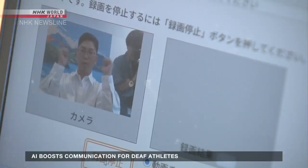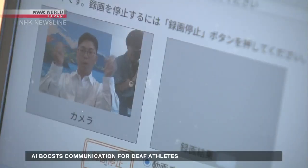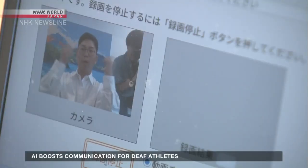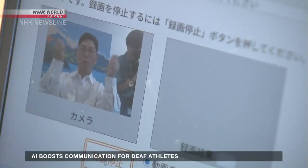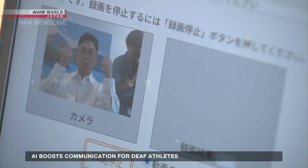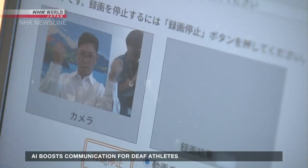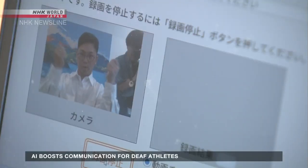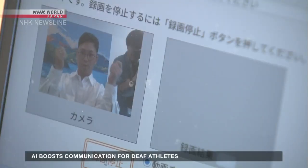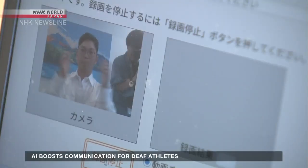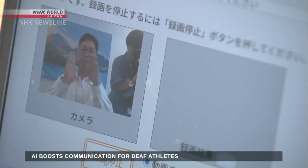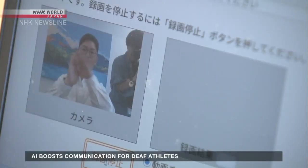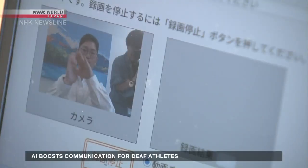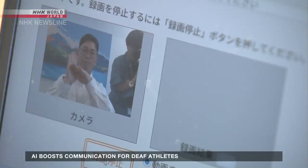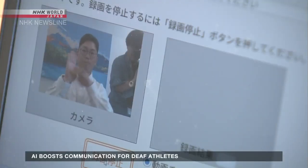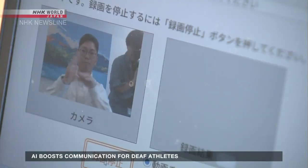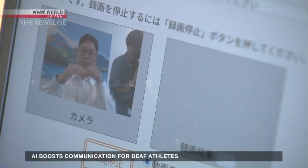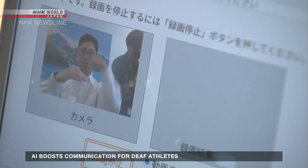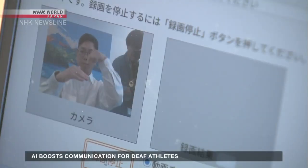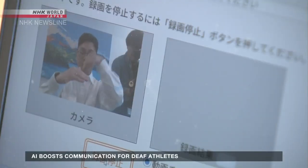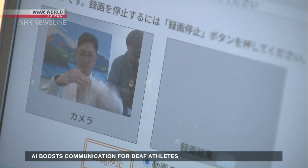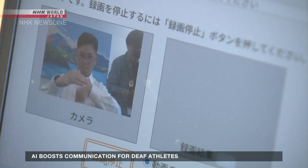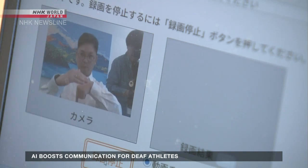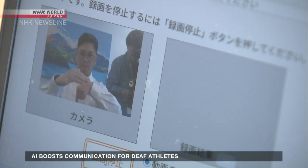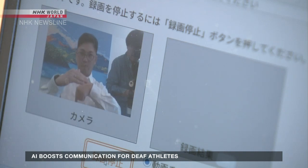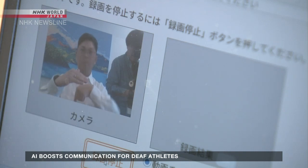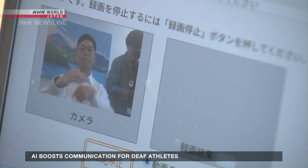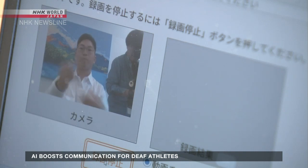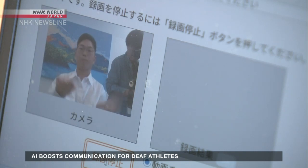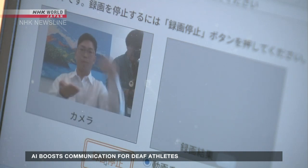recognize sign language movements and idiosyncrasies.